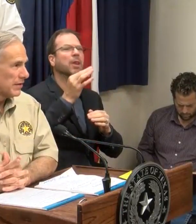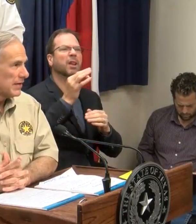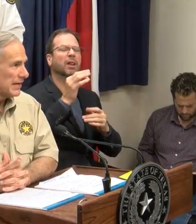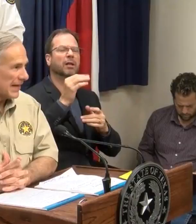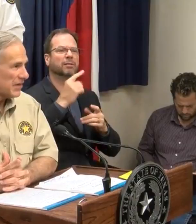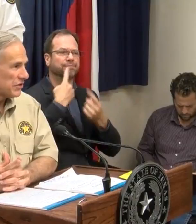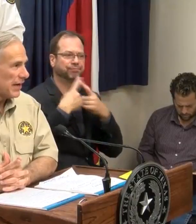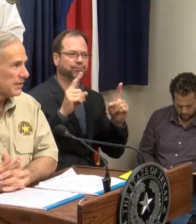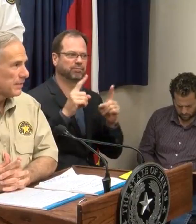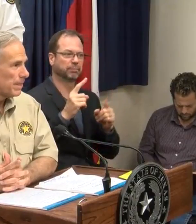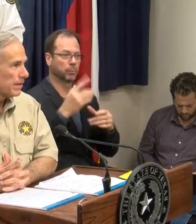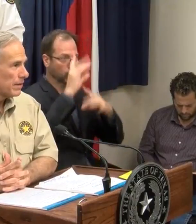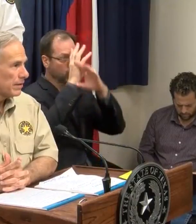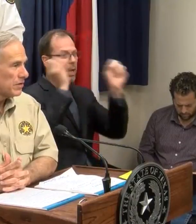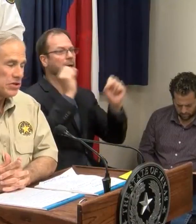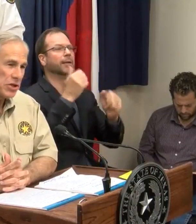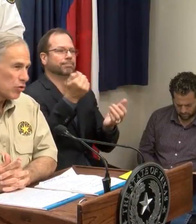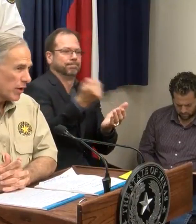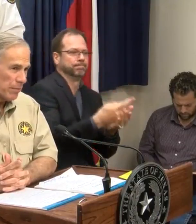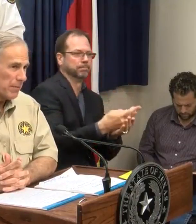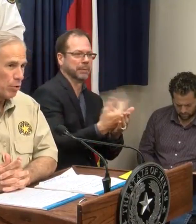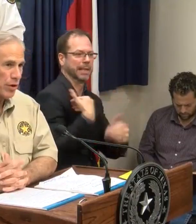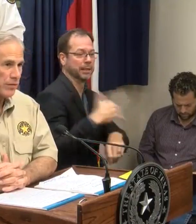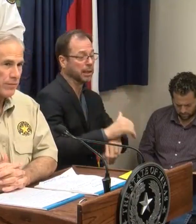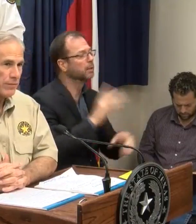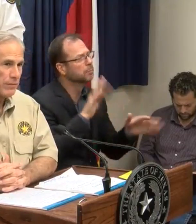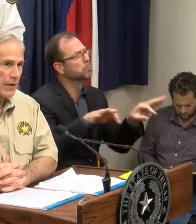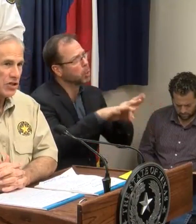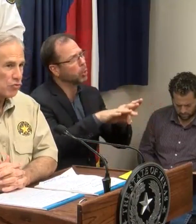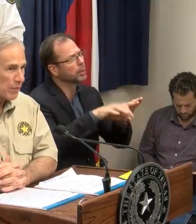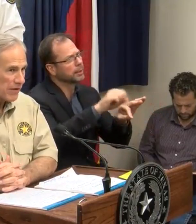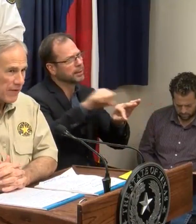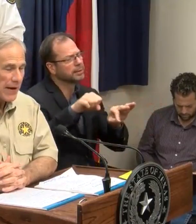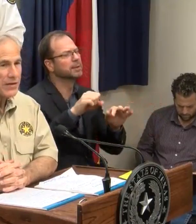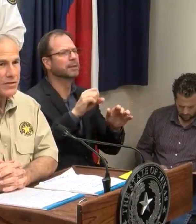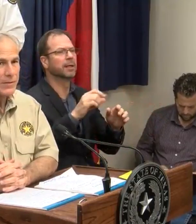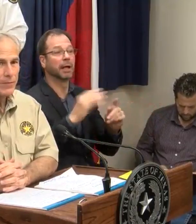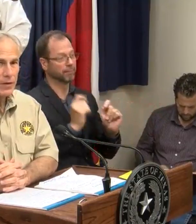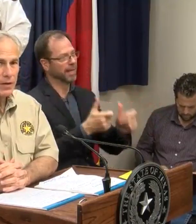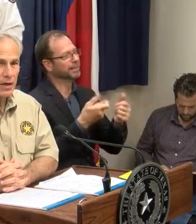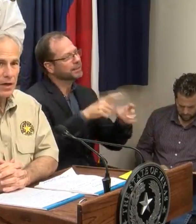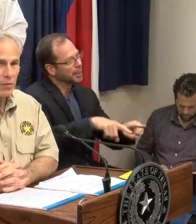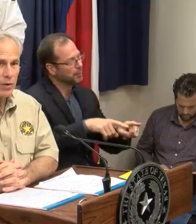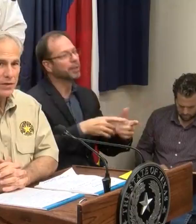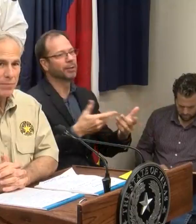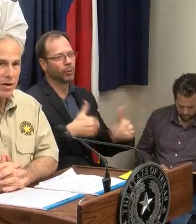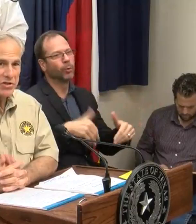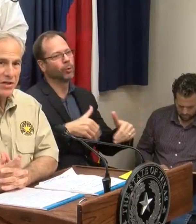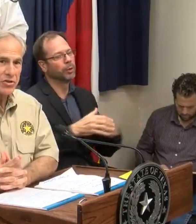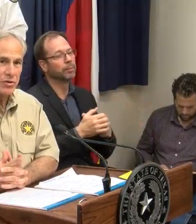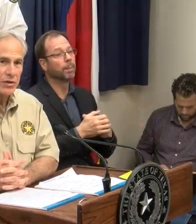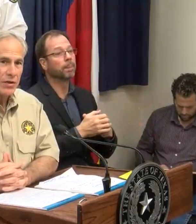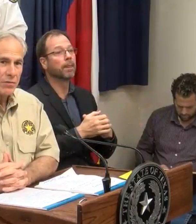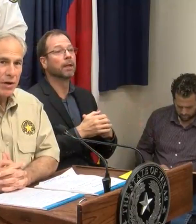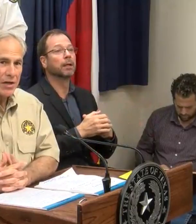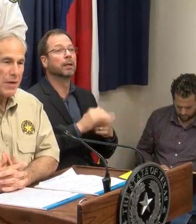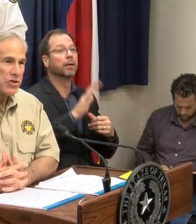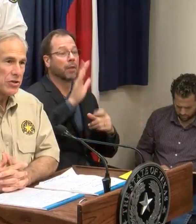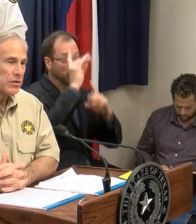granted last night. This is incredibly important and extremely fast. What the presidential